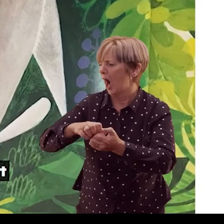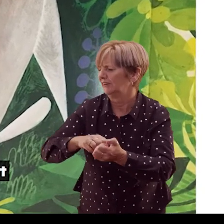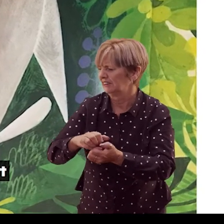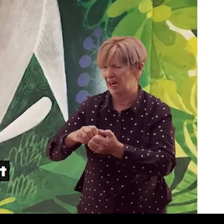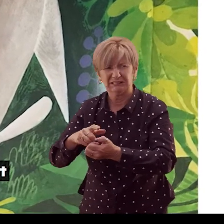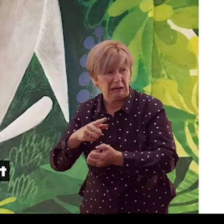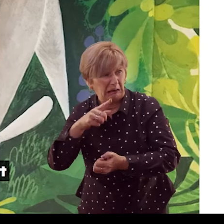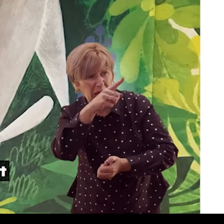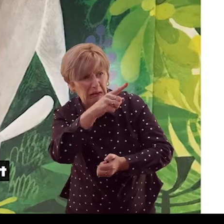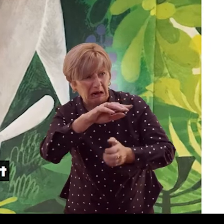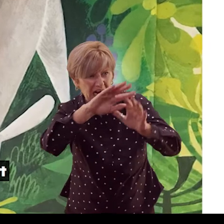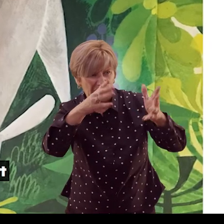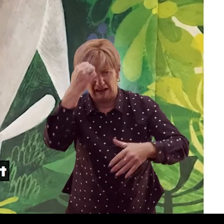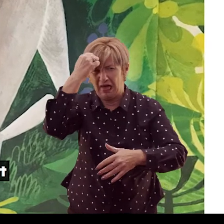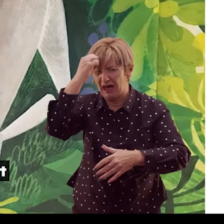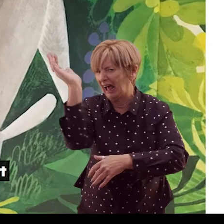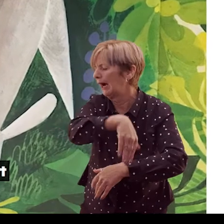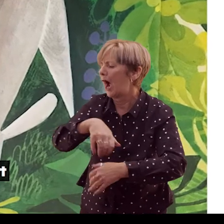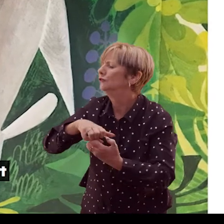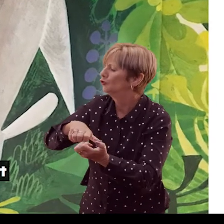mouthful for a silly old cave of any sort.